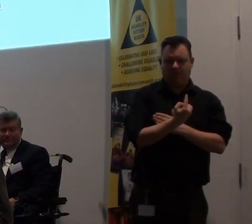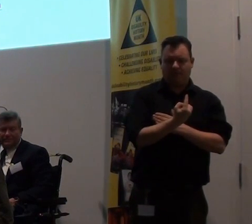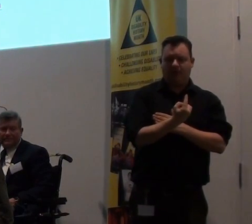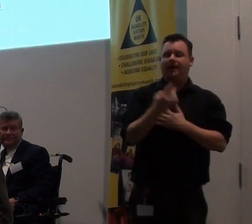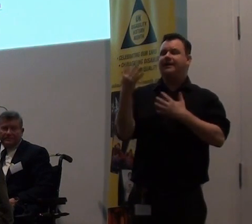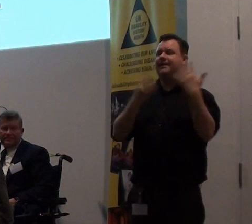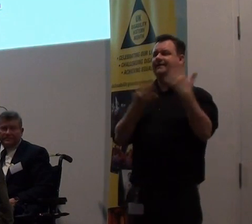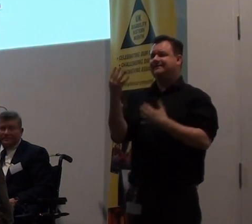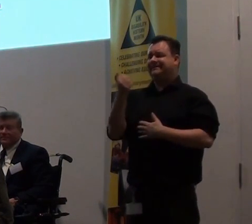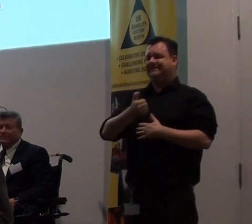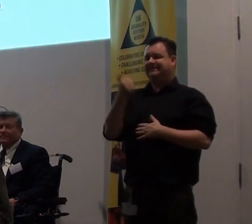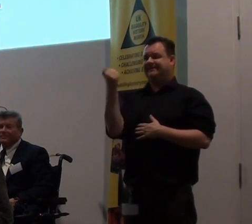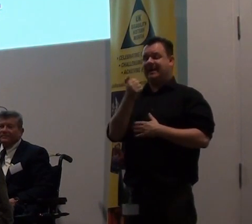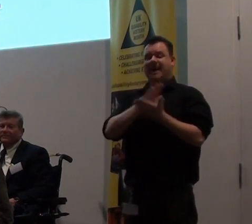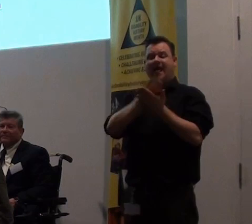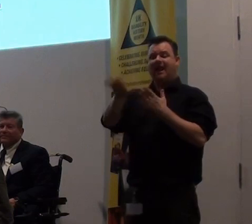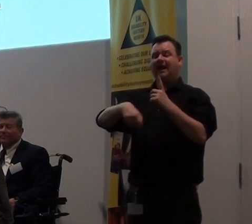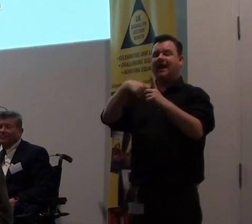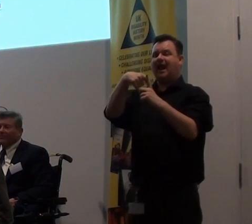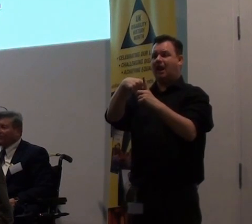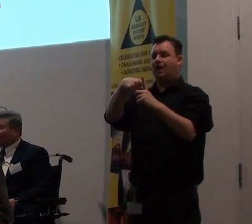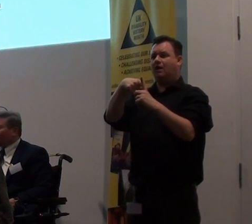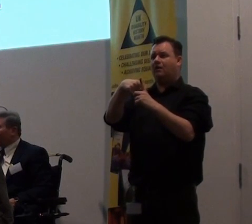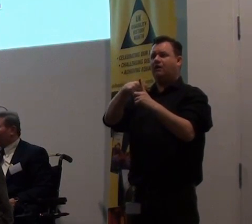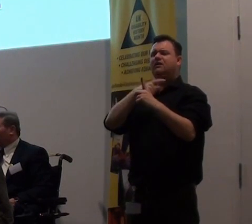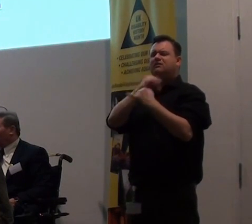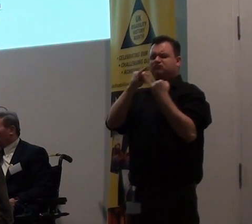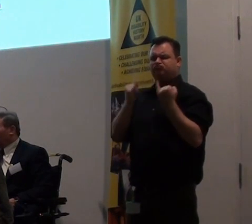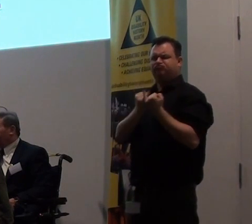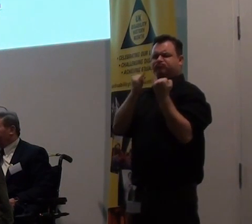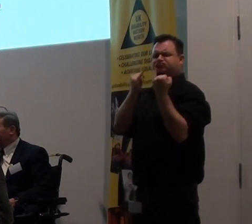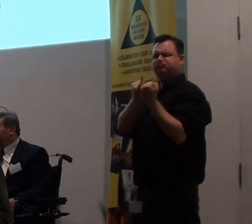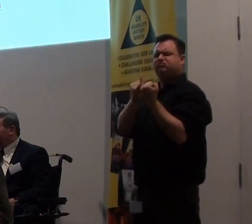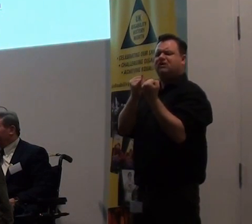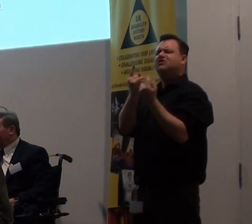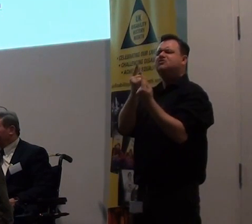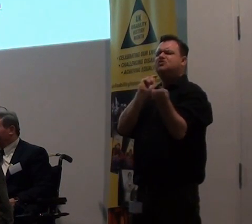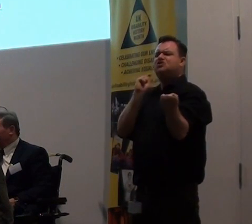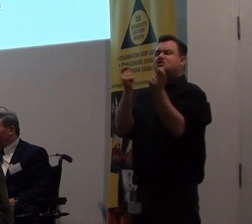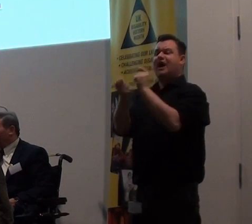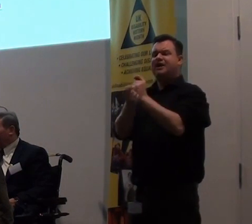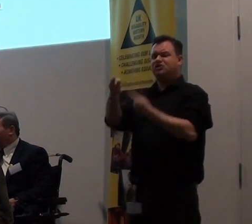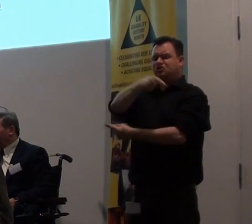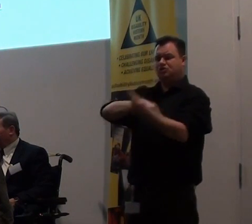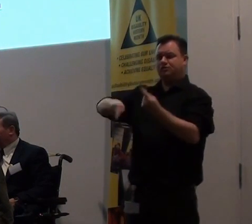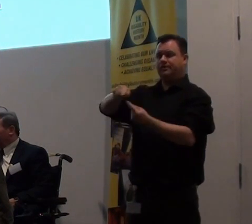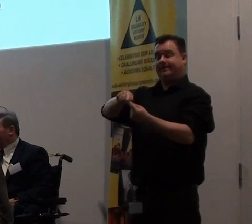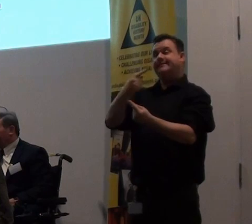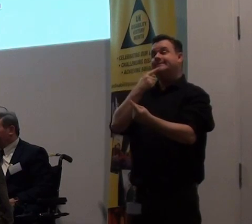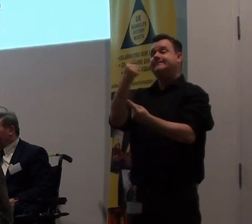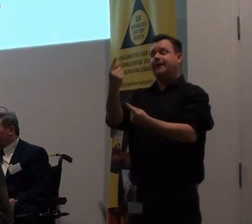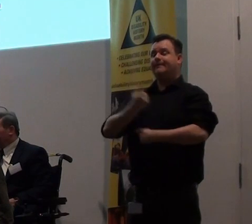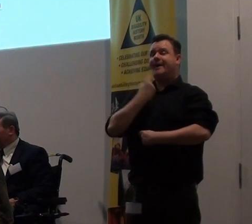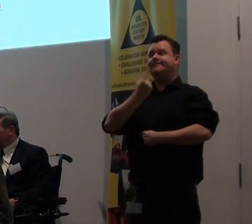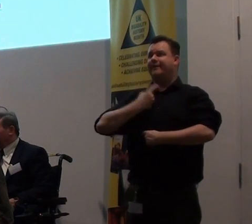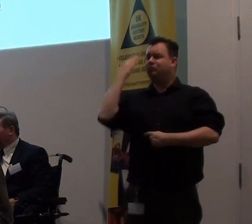In 1916, Helen Keller was in the fight to change things. She said of herself, I may